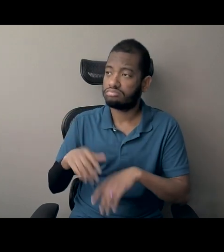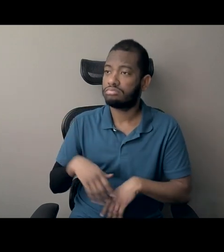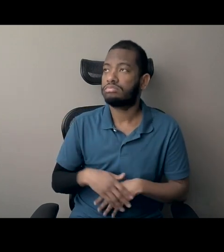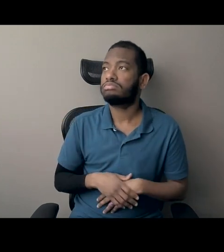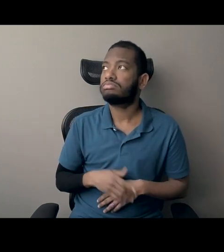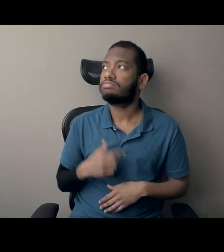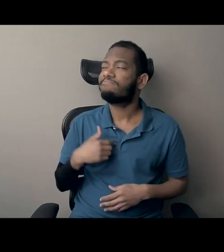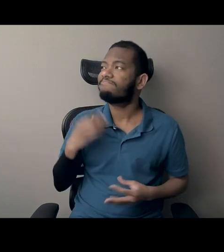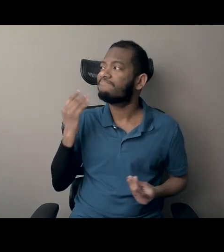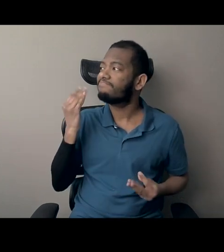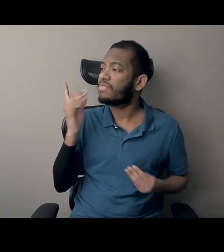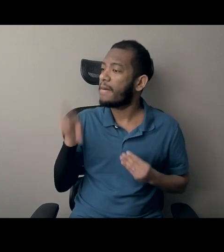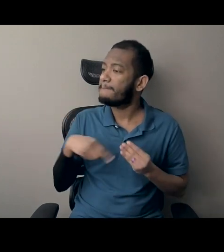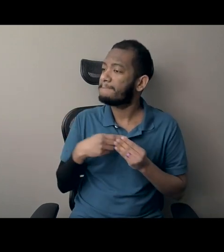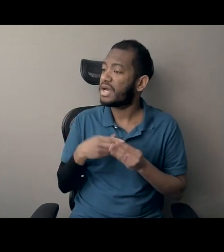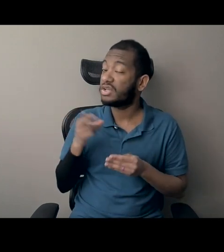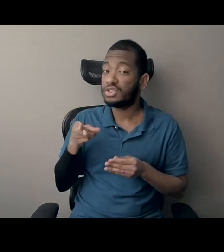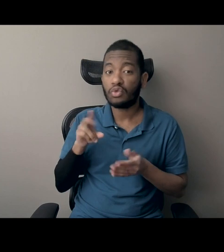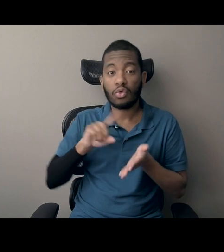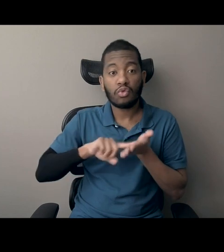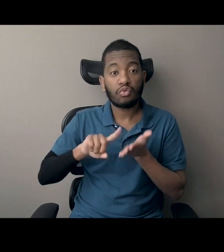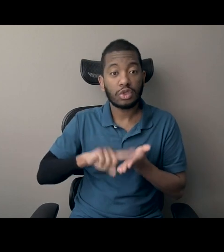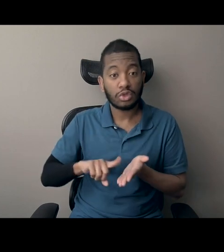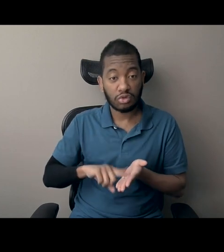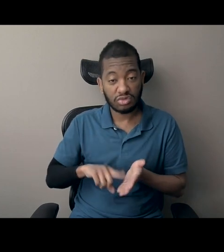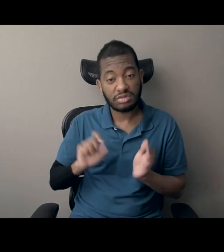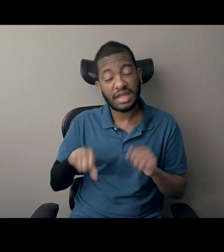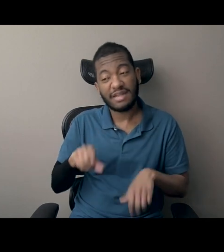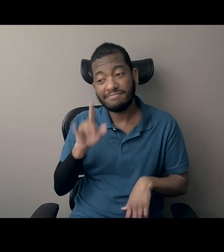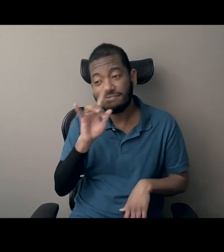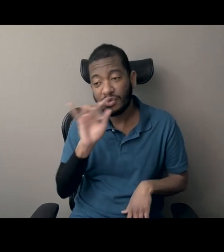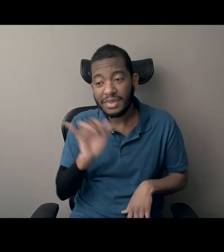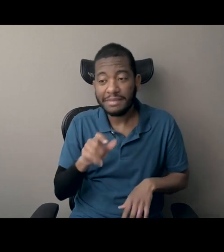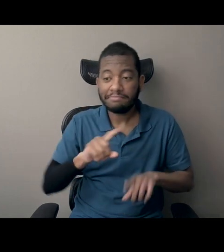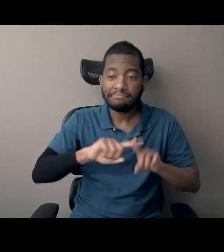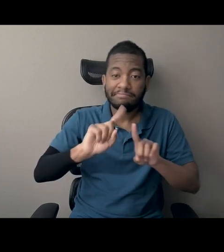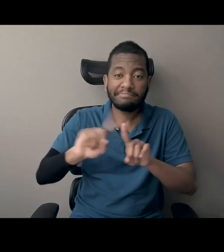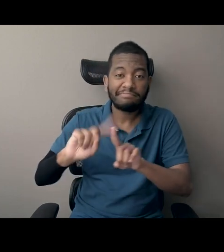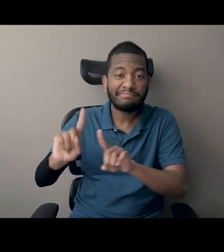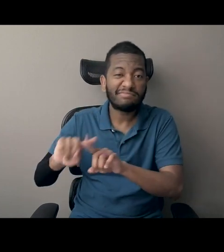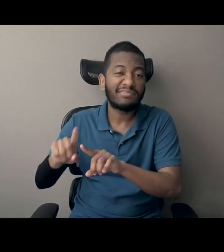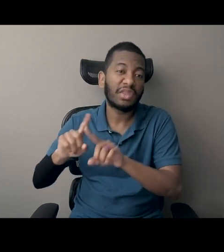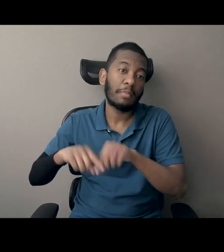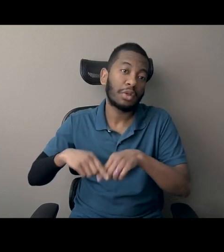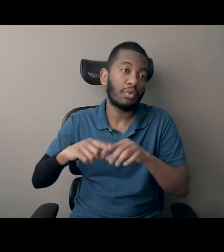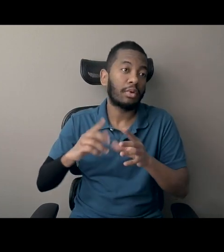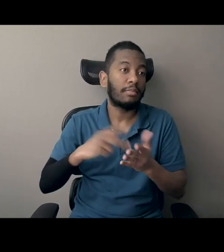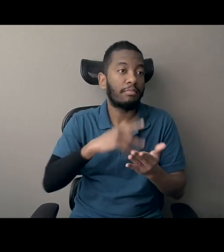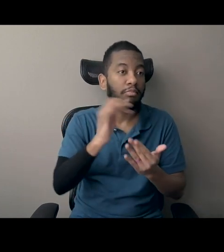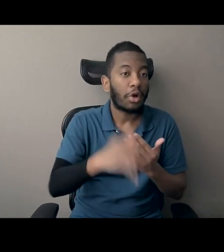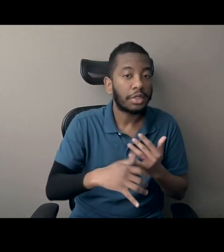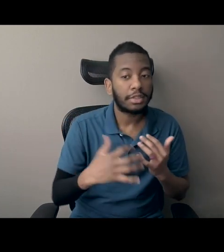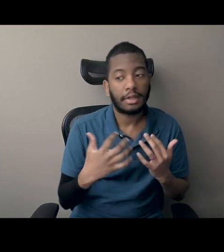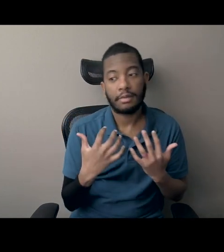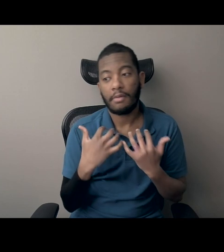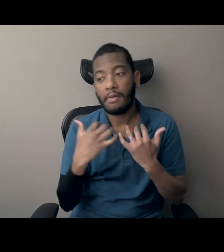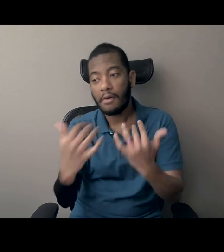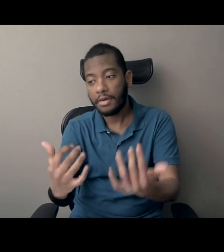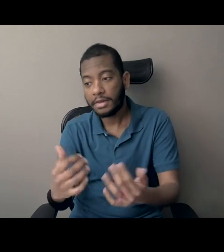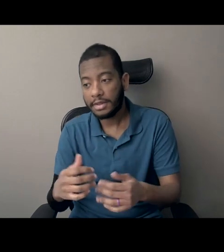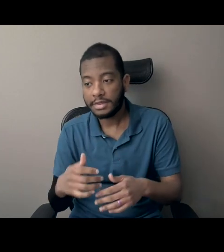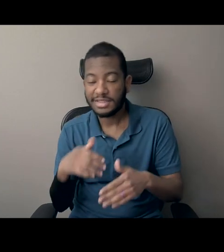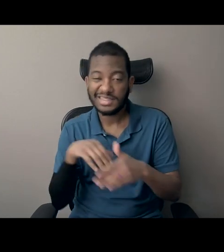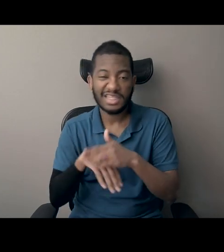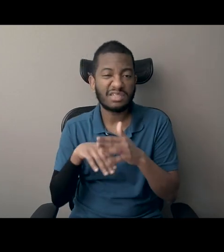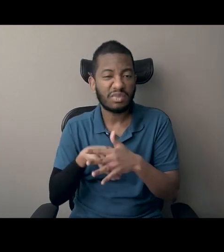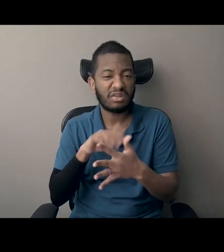historical research, which takes a lot of forms, you know, depending on the project and the audience and accessibility and all sorts of factors. And